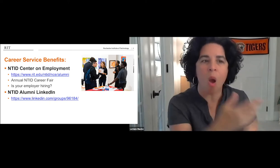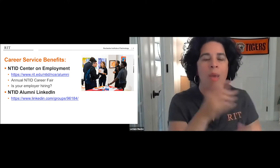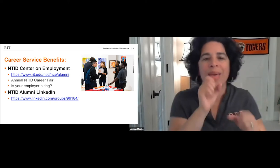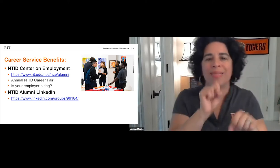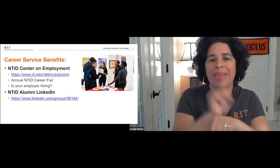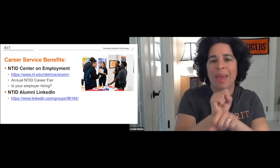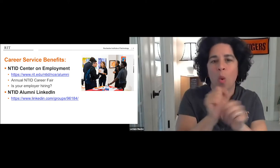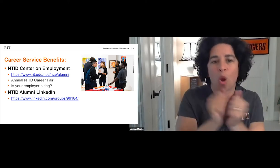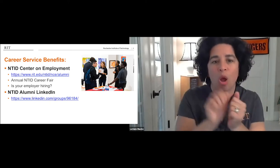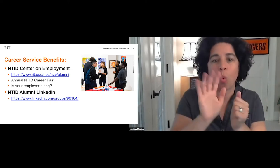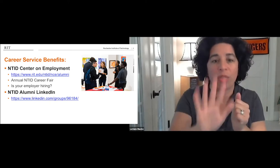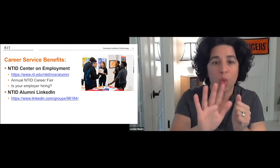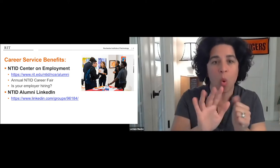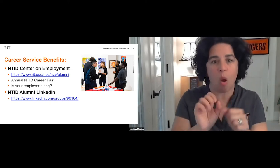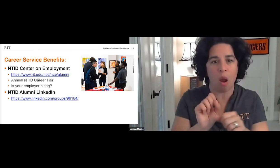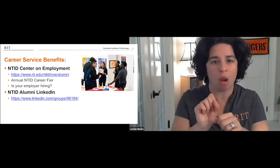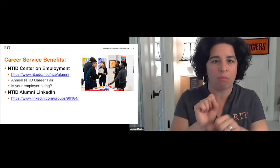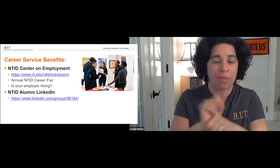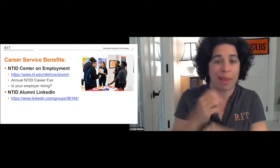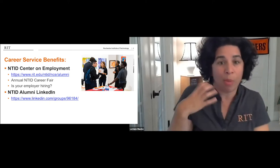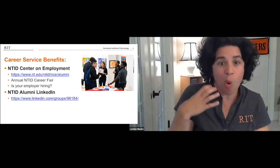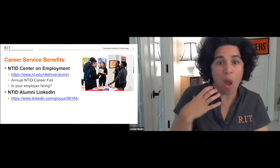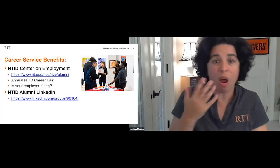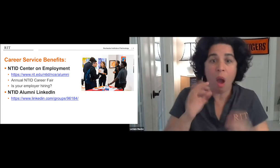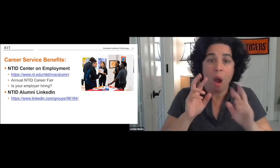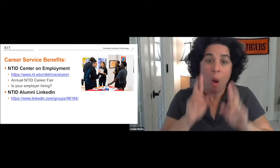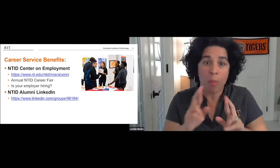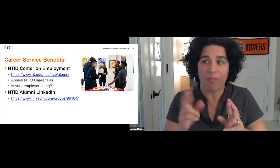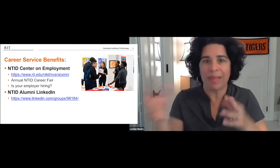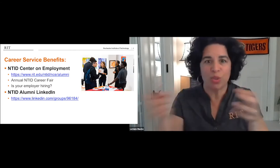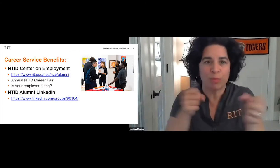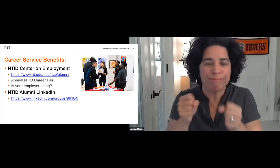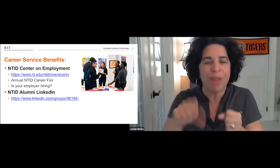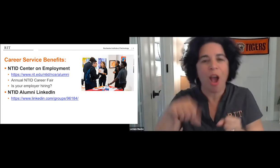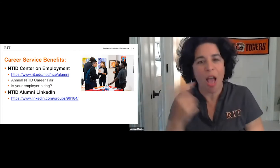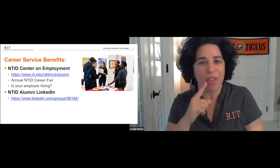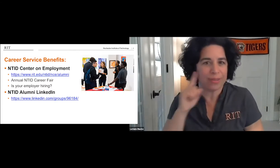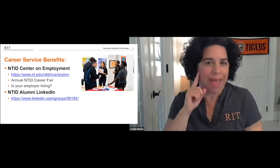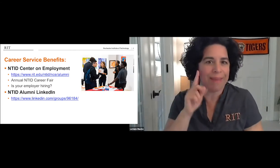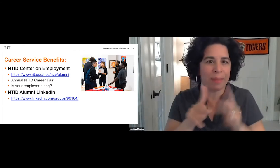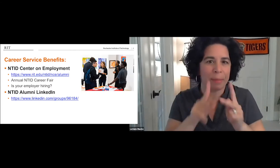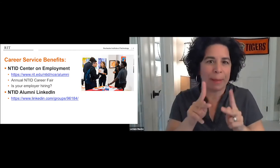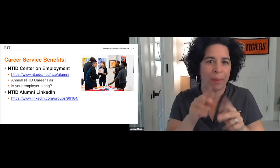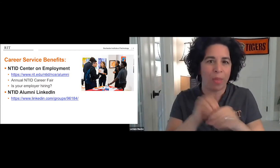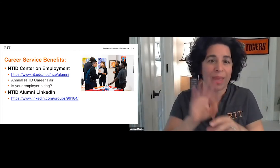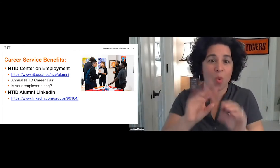out to the NCE and let them know that and the NCE could work with your employer and hopefully pull in another